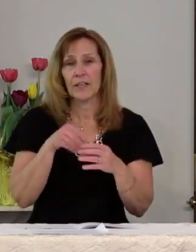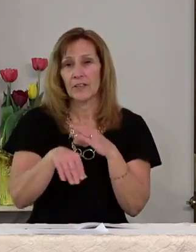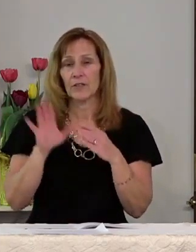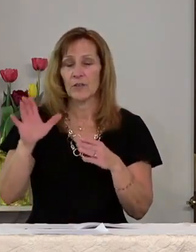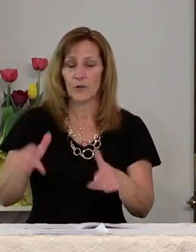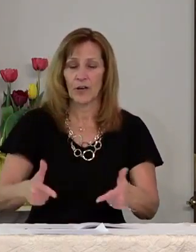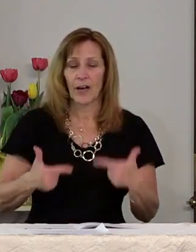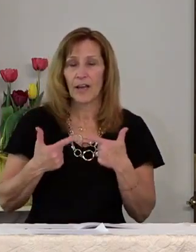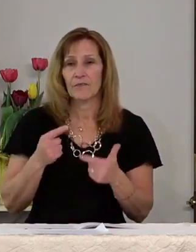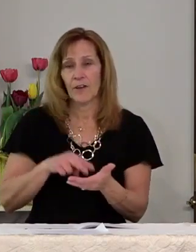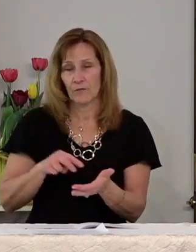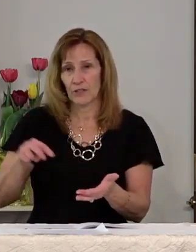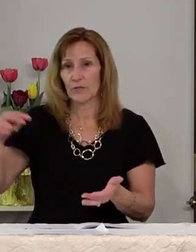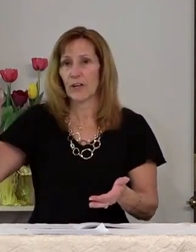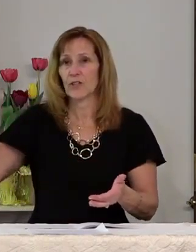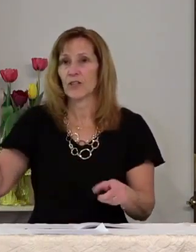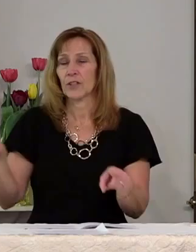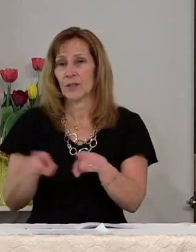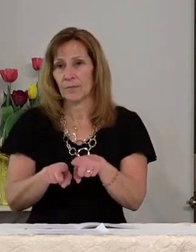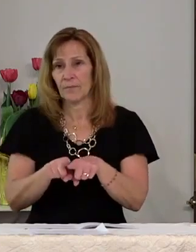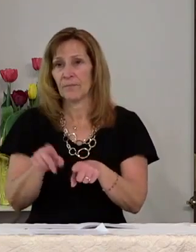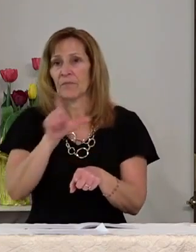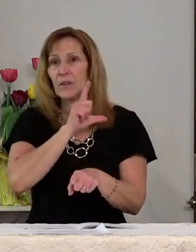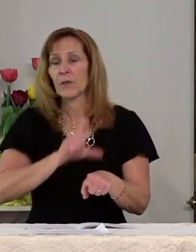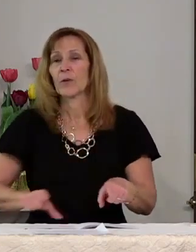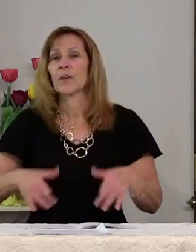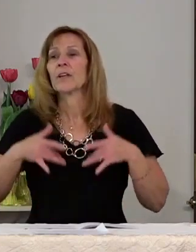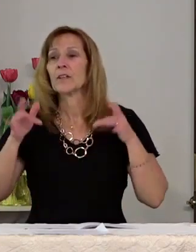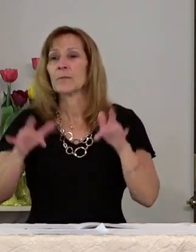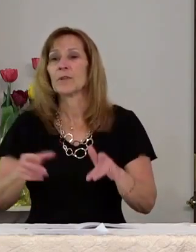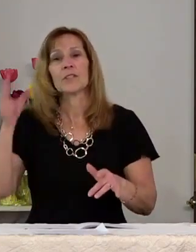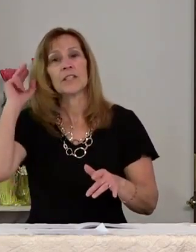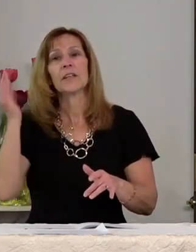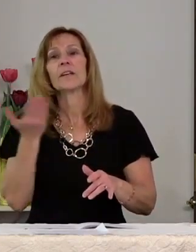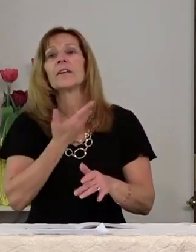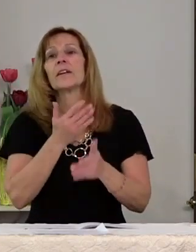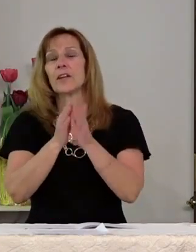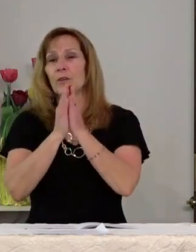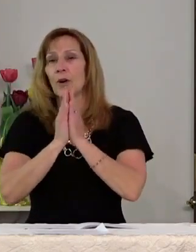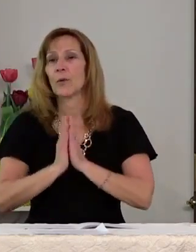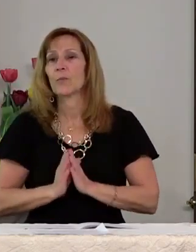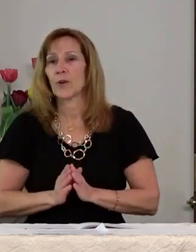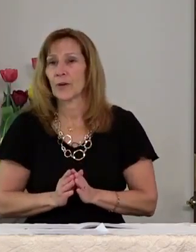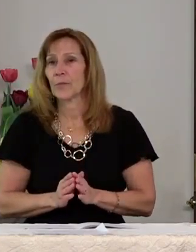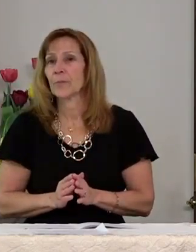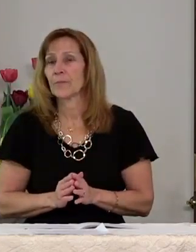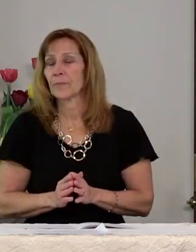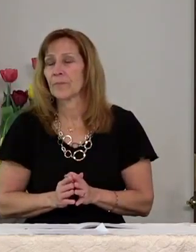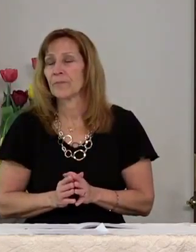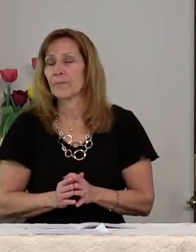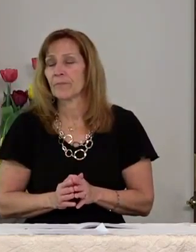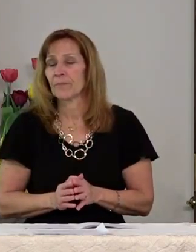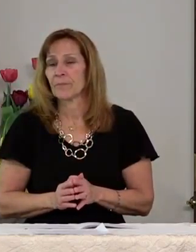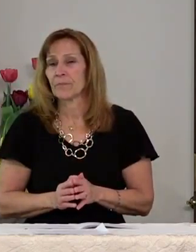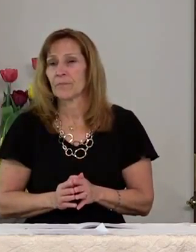your life of resurrection lord in your mercy hear our prayer